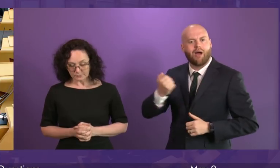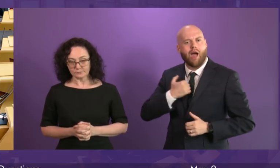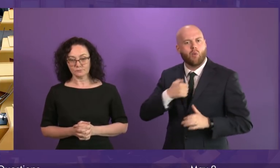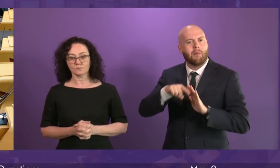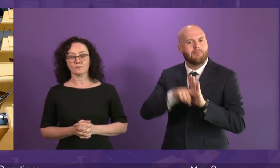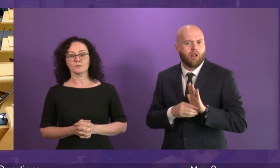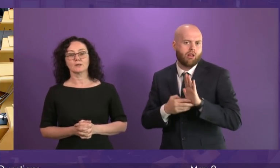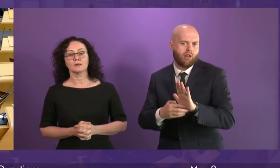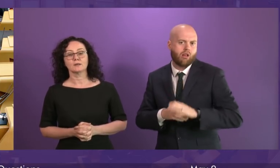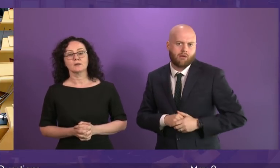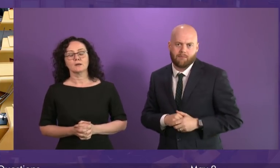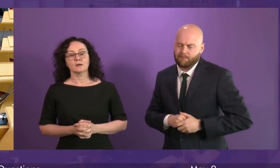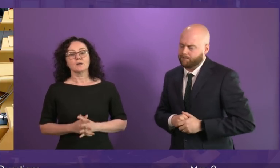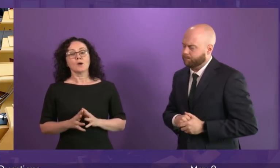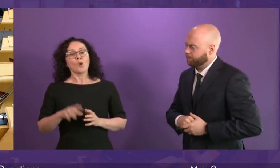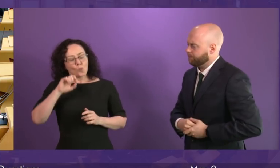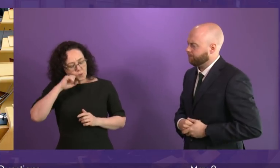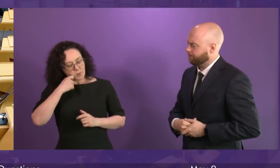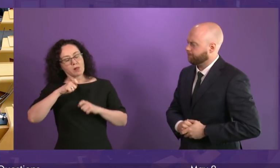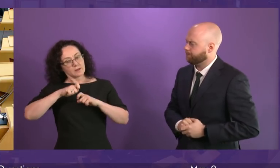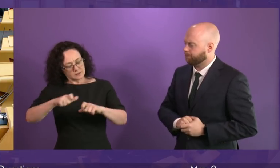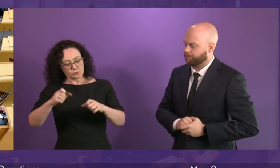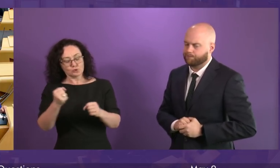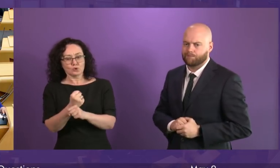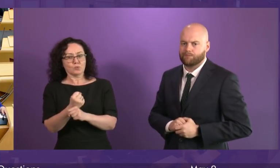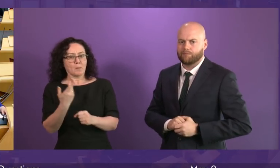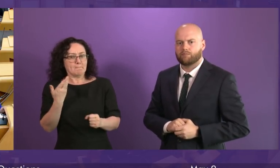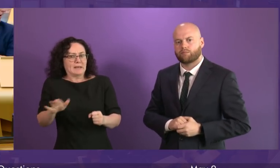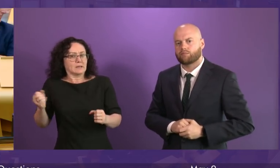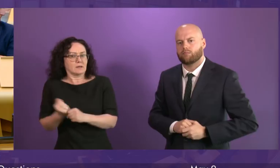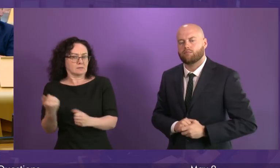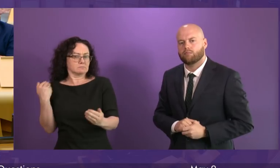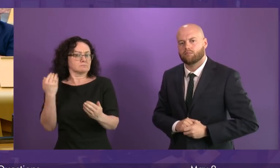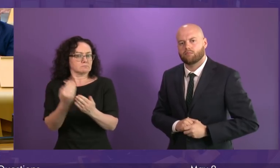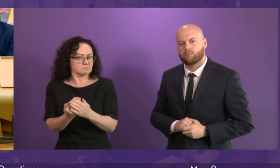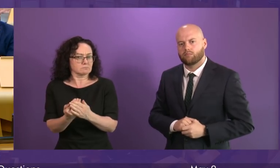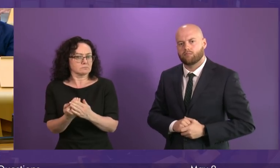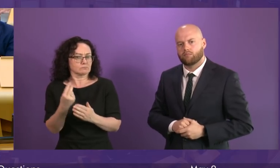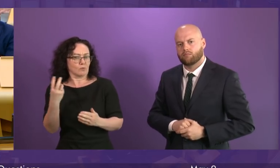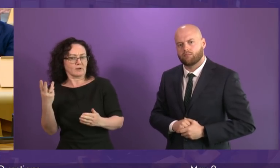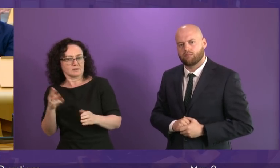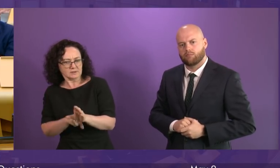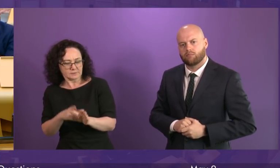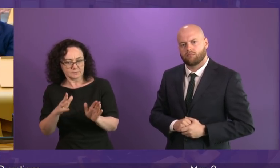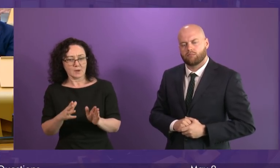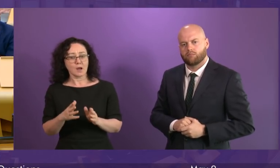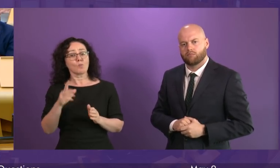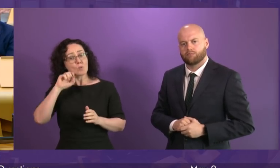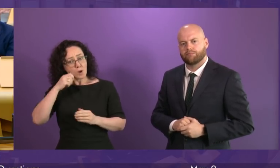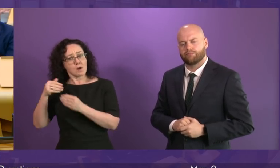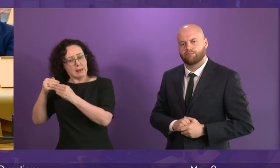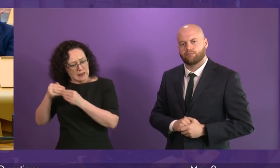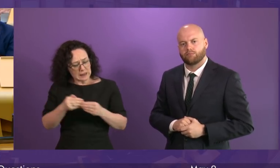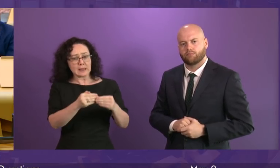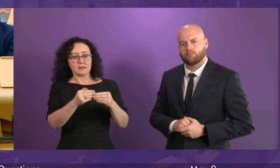The First Minister. Well, we'll continue to do what we have done over these past few years, and that is lead from the front